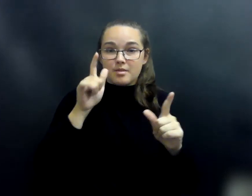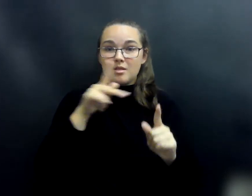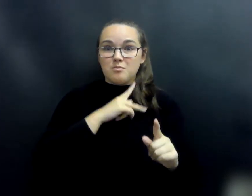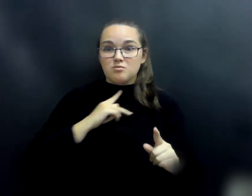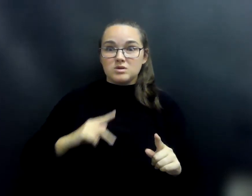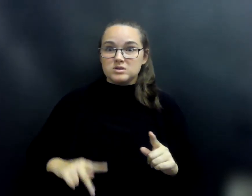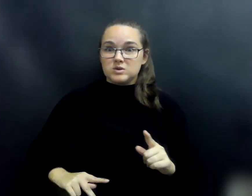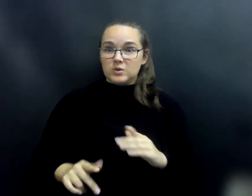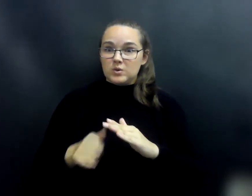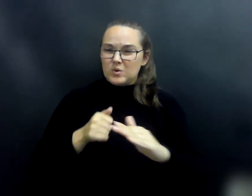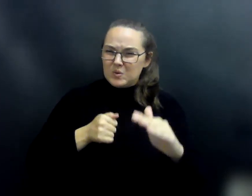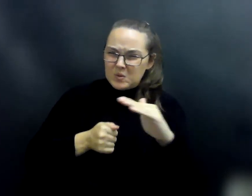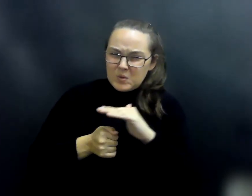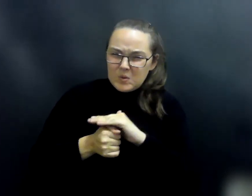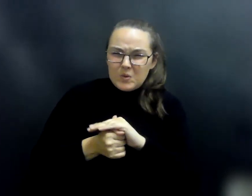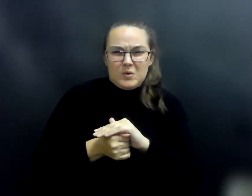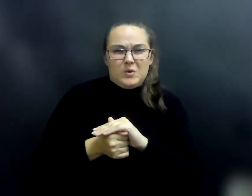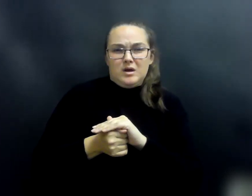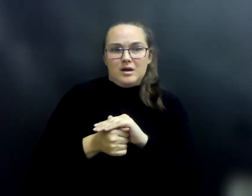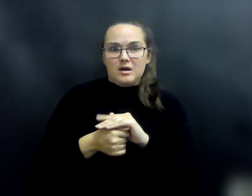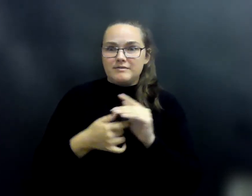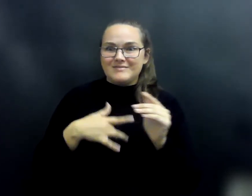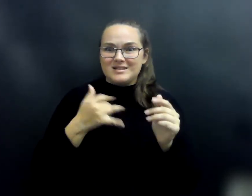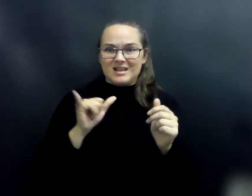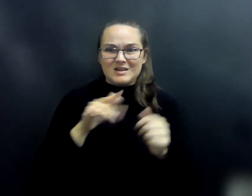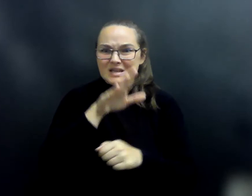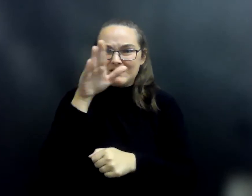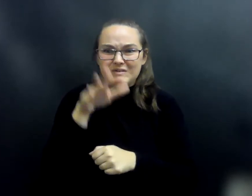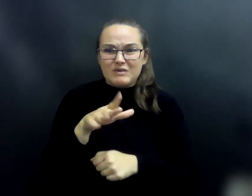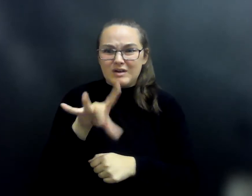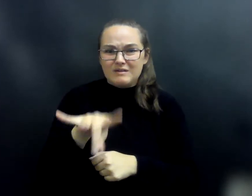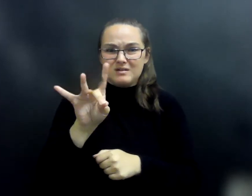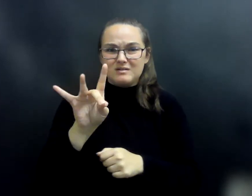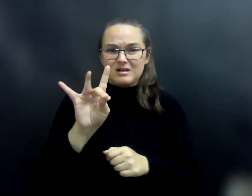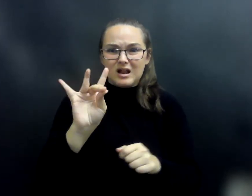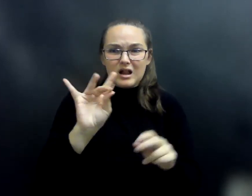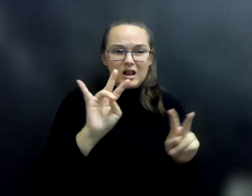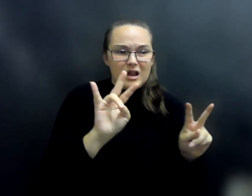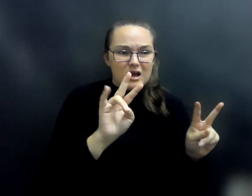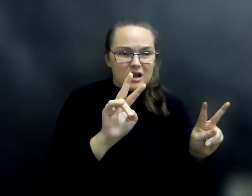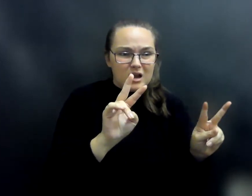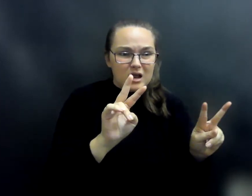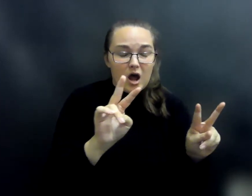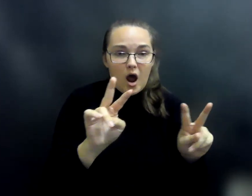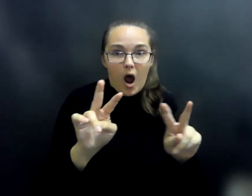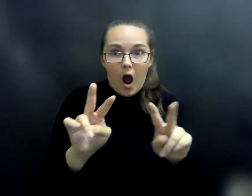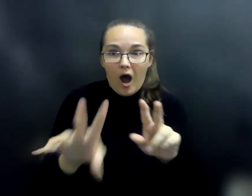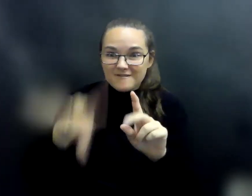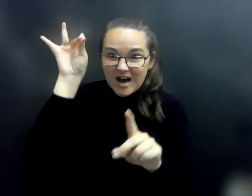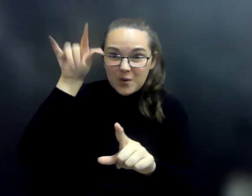that he was afraid that he would never find her. Finally, he exclaimed, there she is. She is